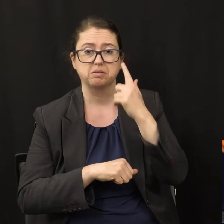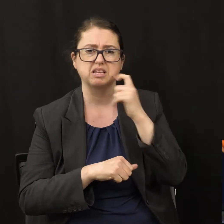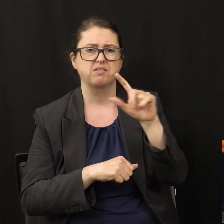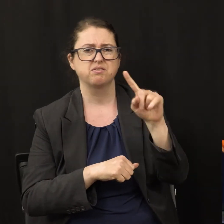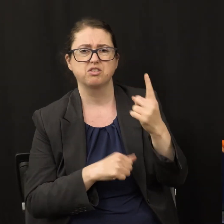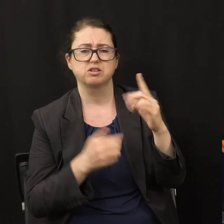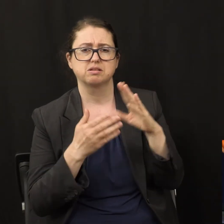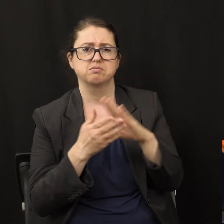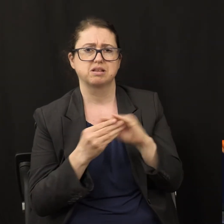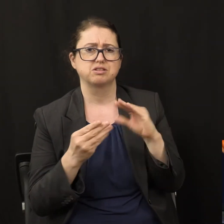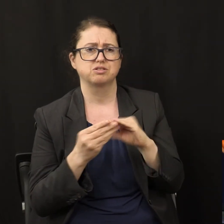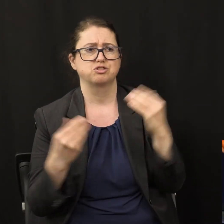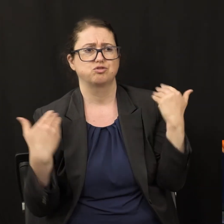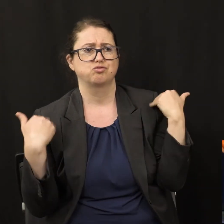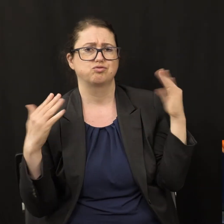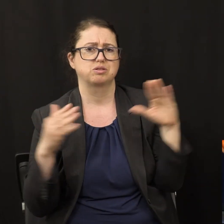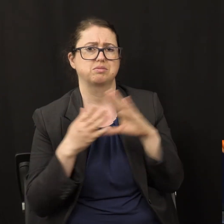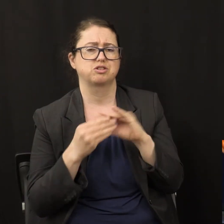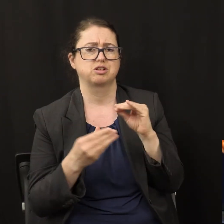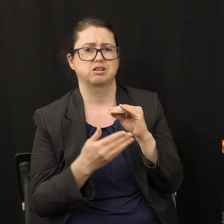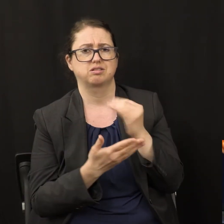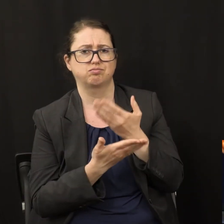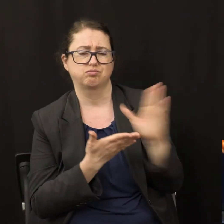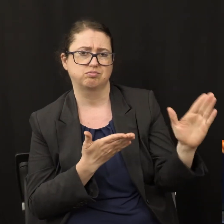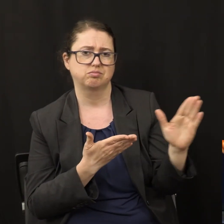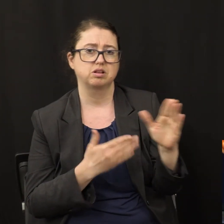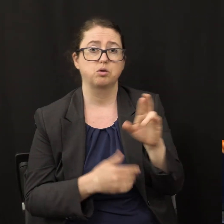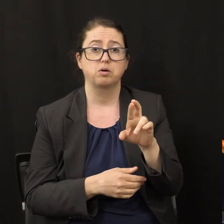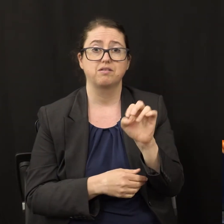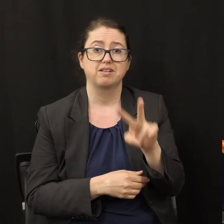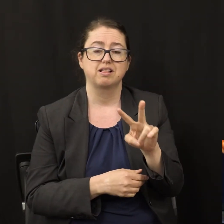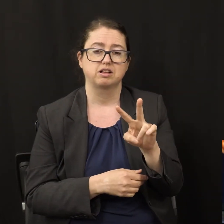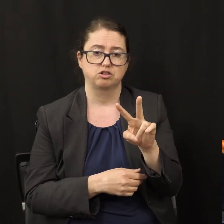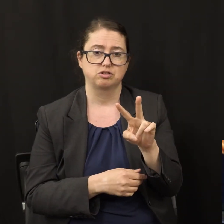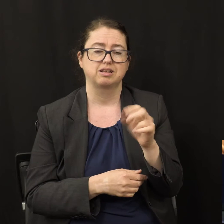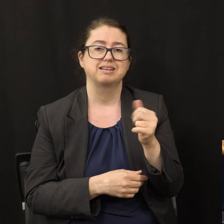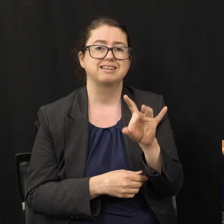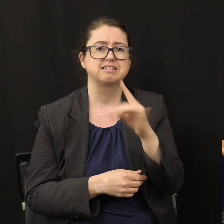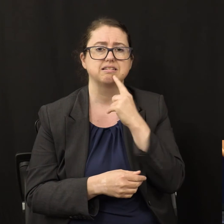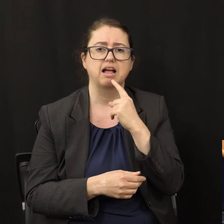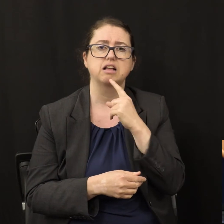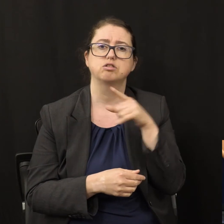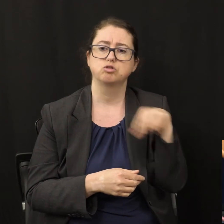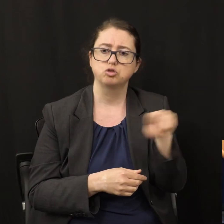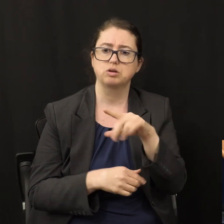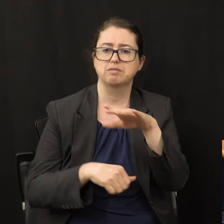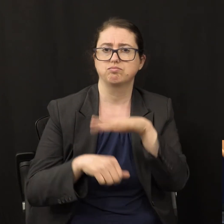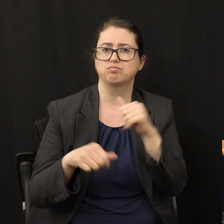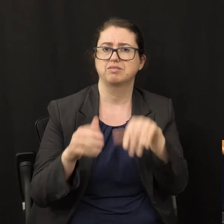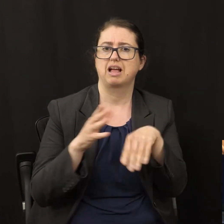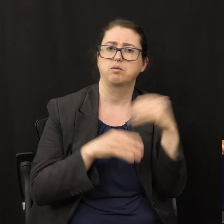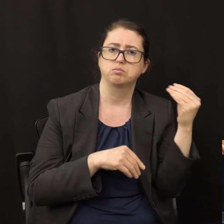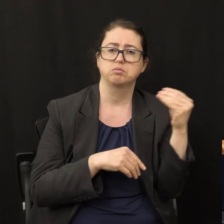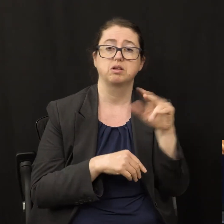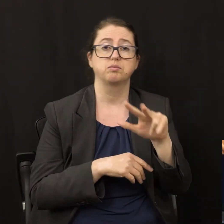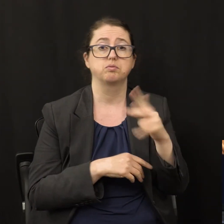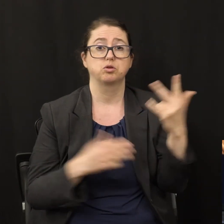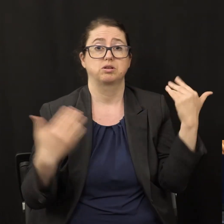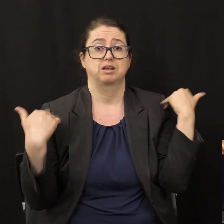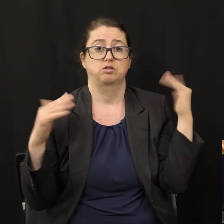message, and then Revelation 18 adds, come out of her. And then the third angel follows. And